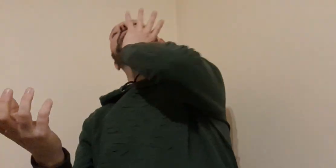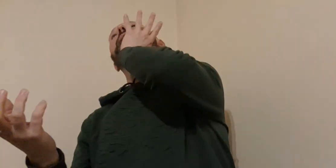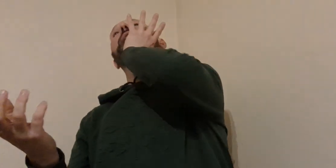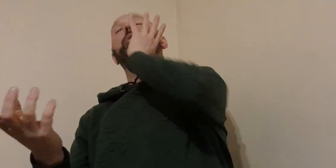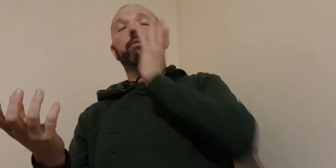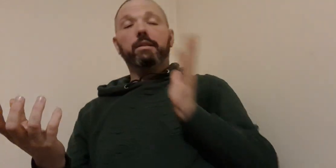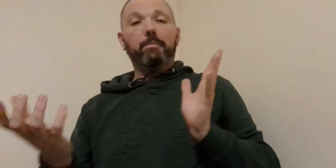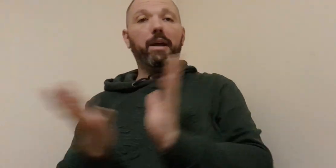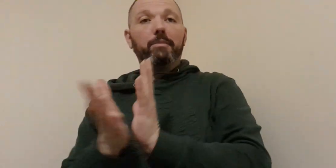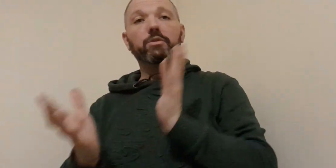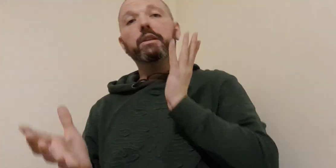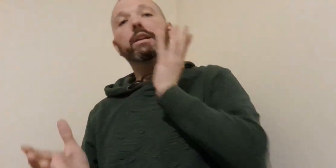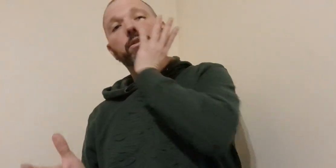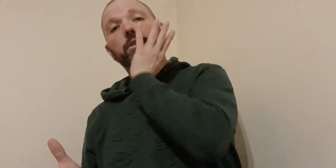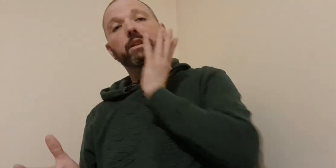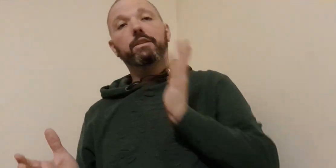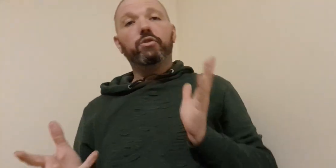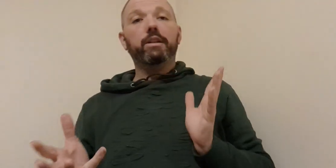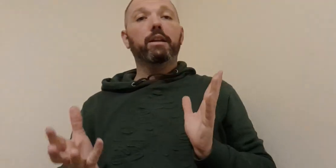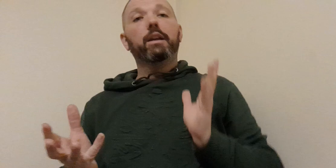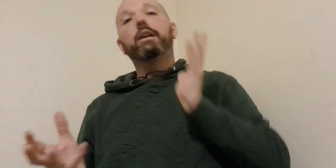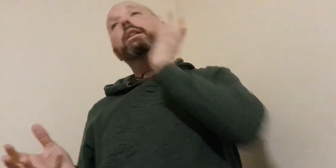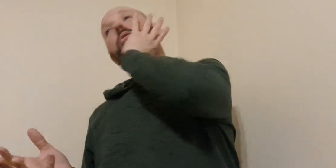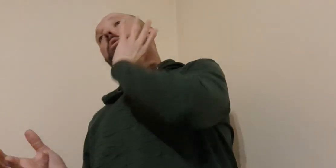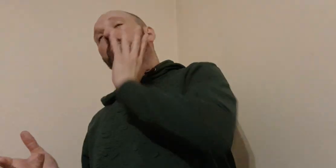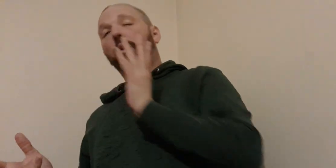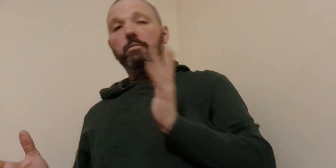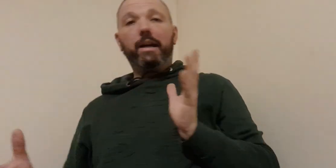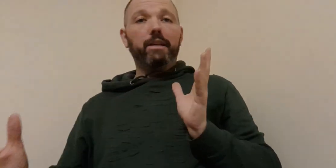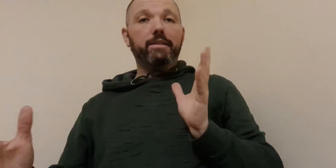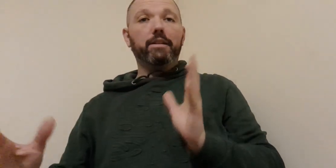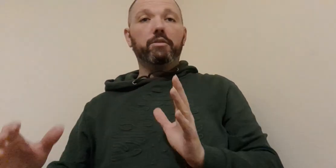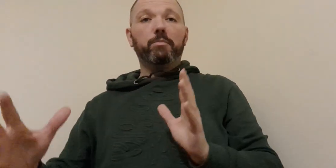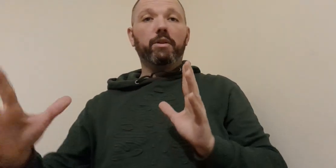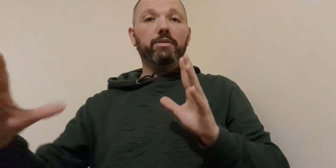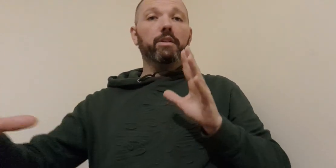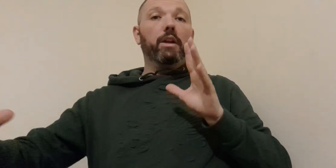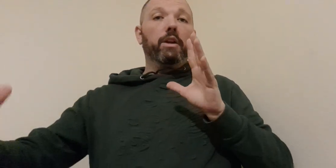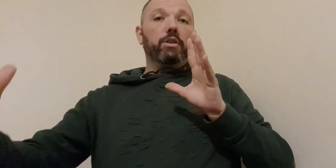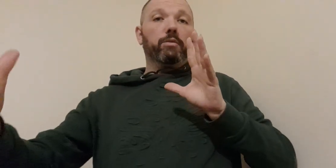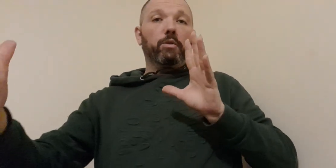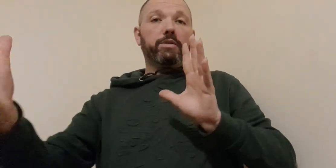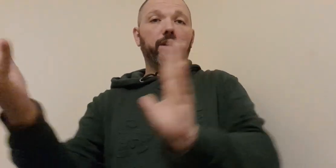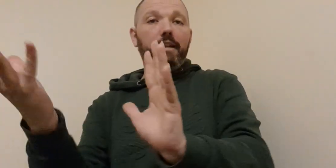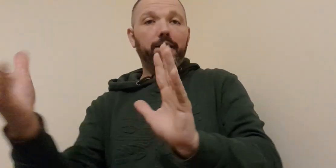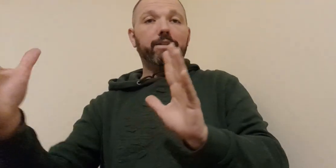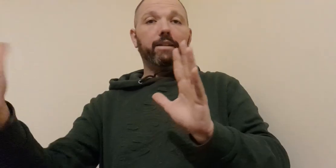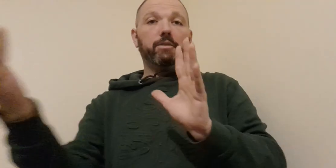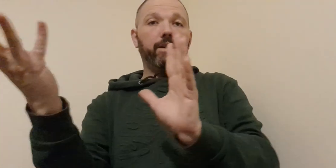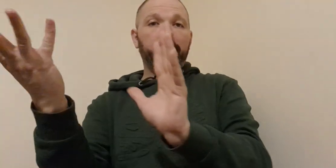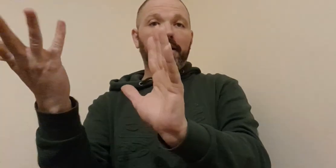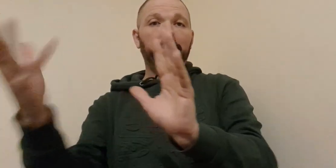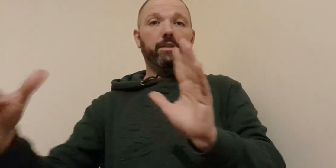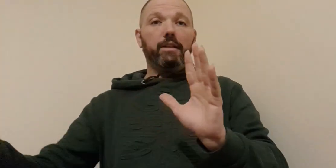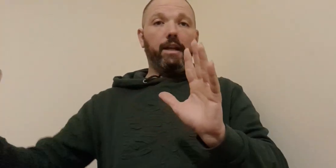going on that palm strike in underneath the chin like well unbalancing like with the person you've also got it let's let go as a kind of a